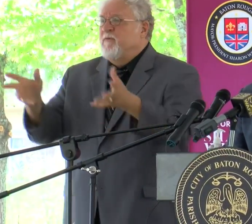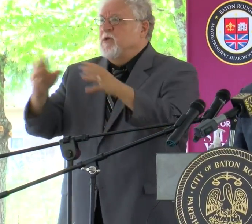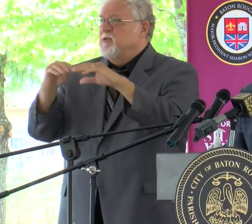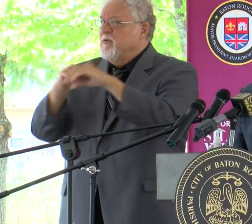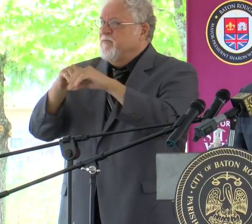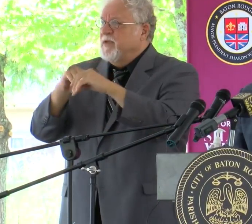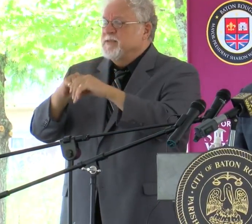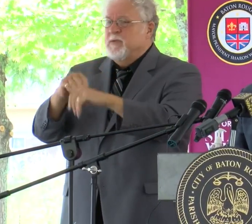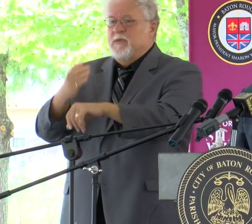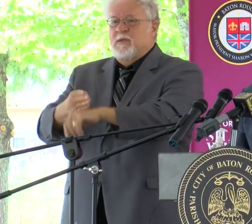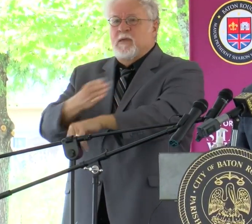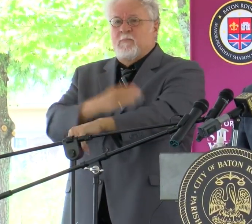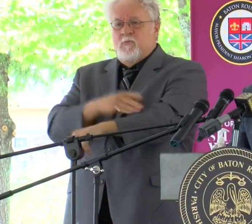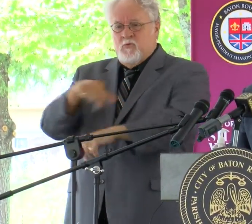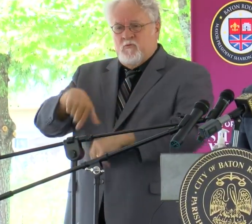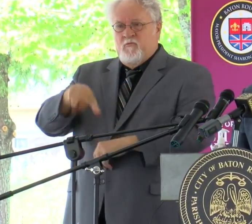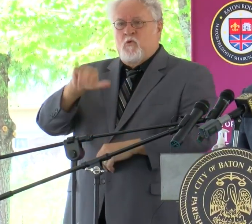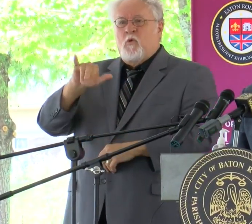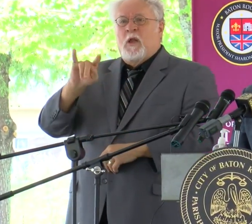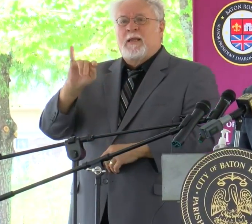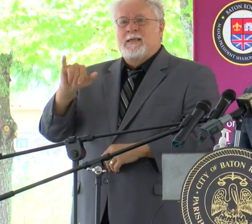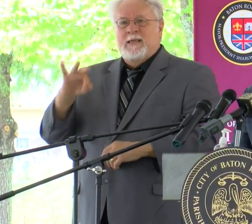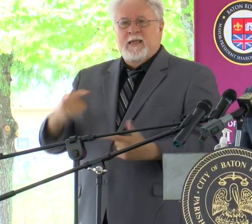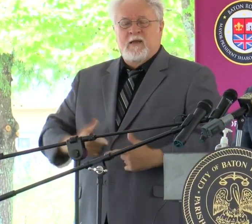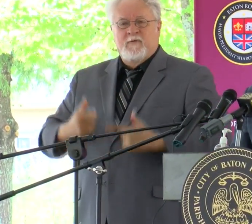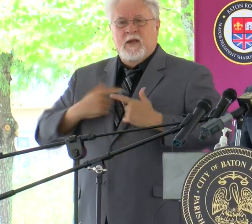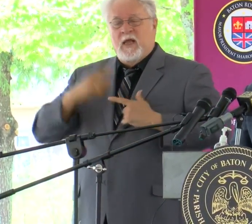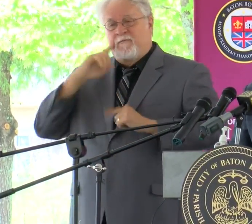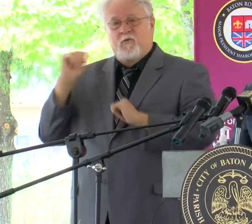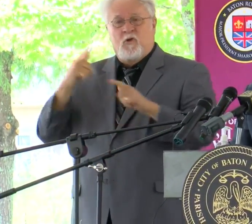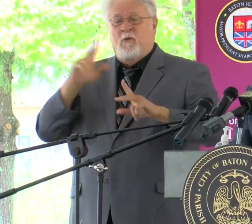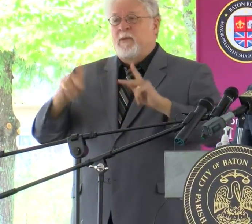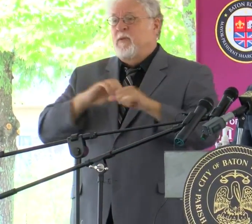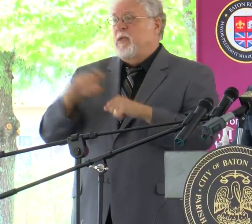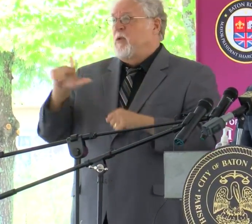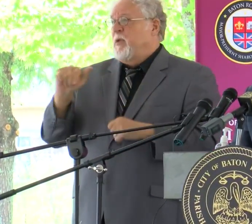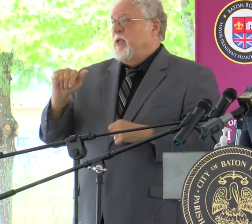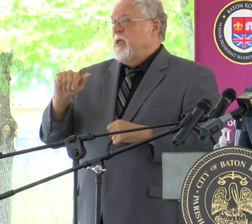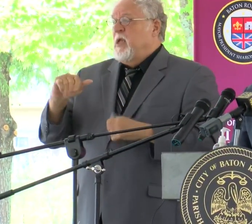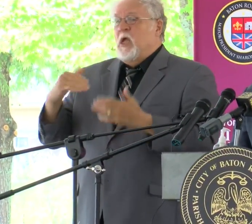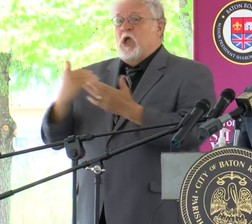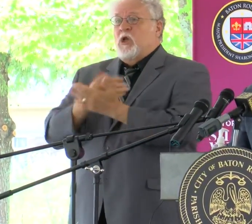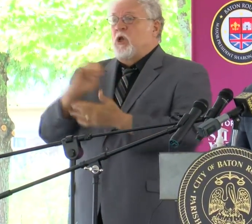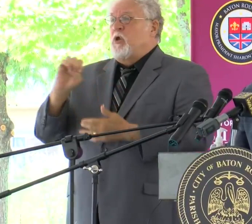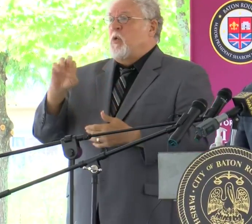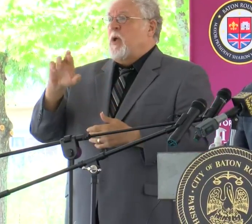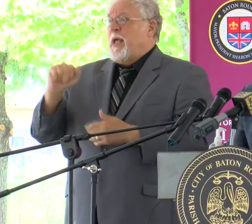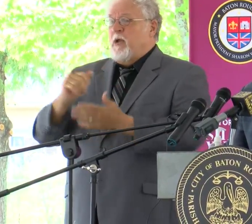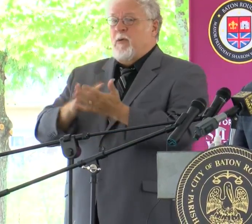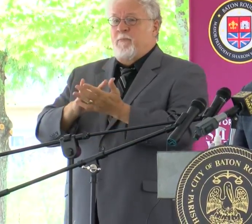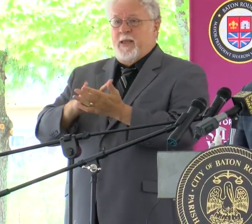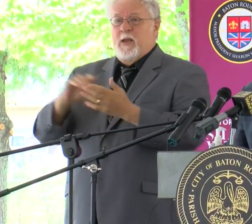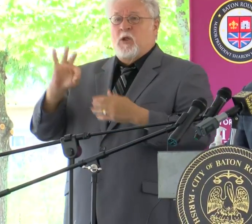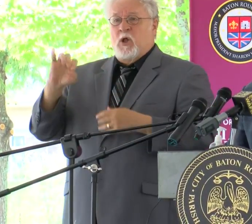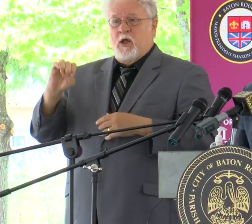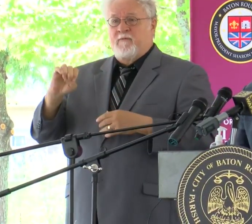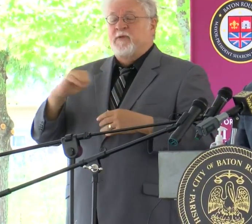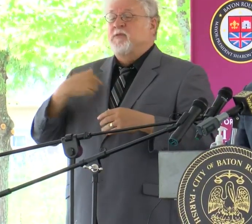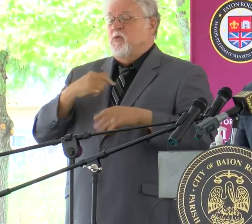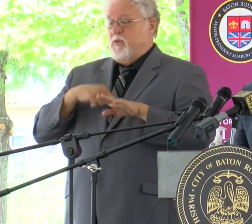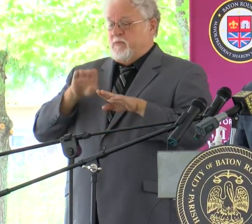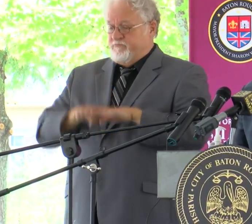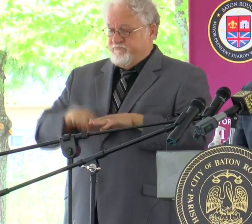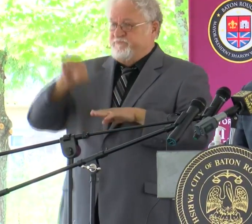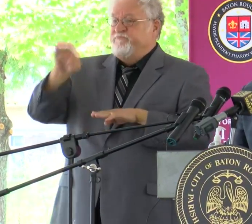that improve the quality of life of all Louisianans. The New Era Medical Office Complex helps us take another step forward